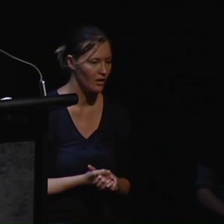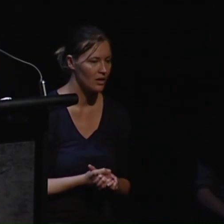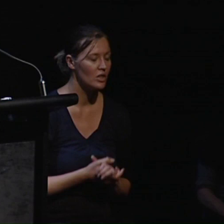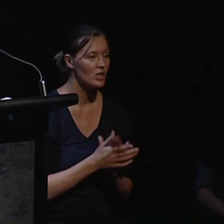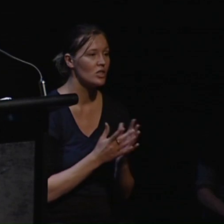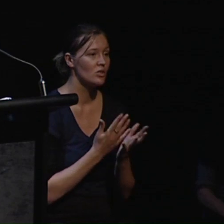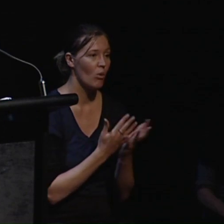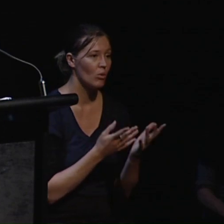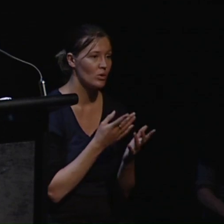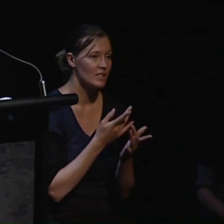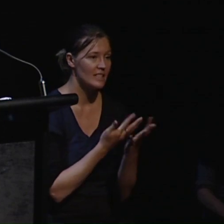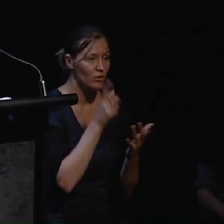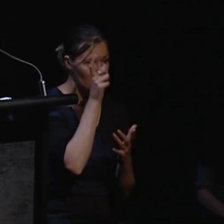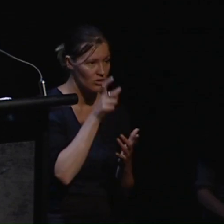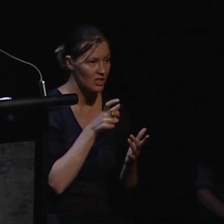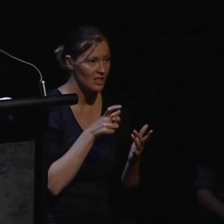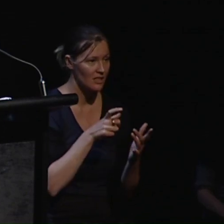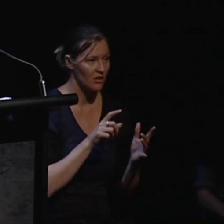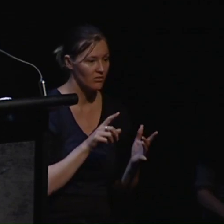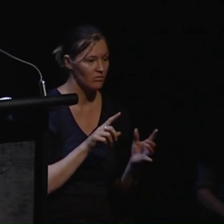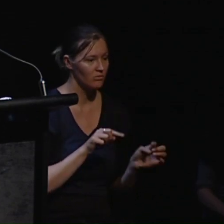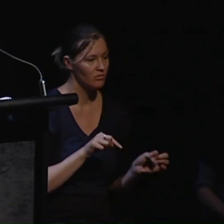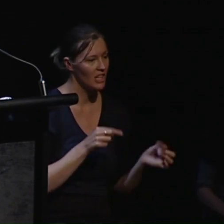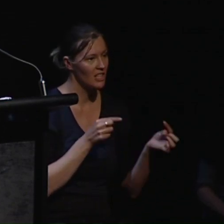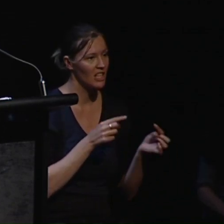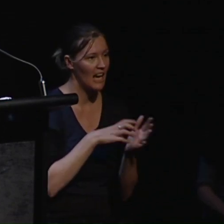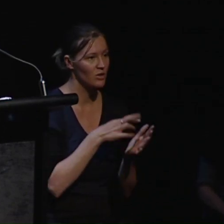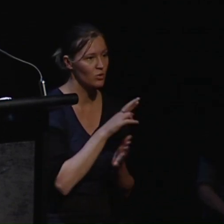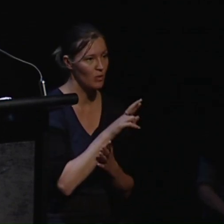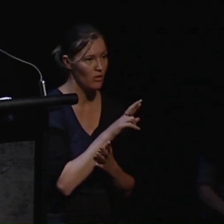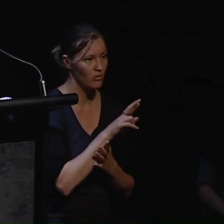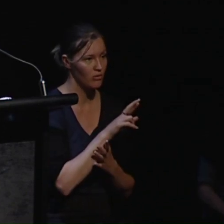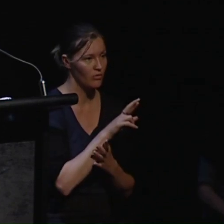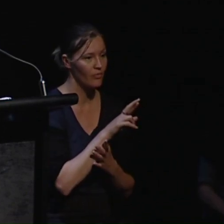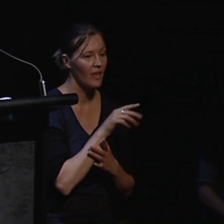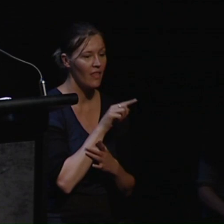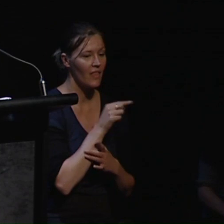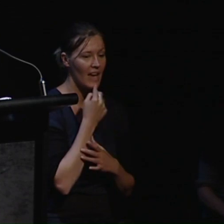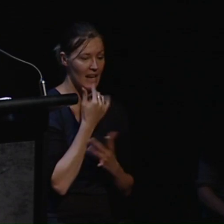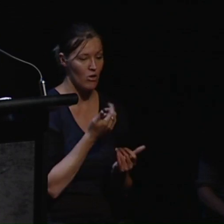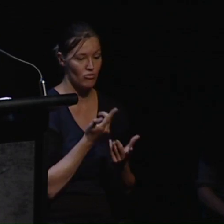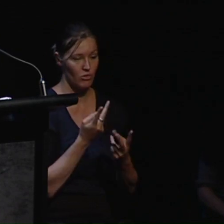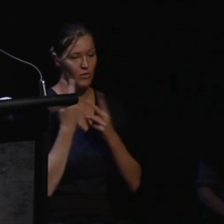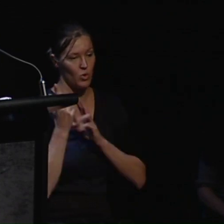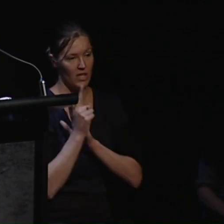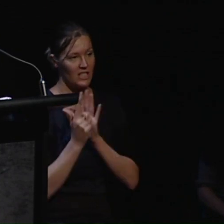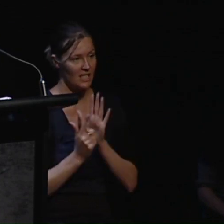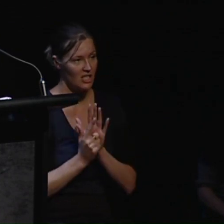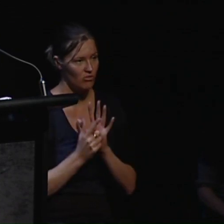countries in response to the challenge of Article 12 have begun to review their legislation that relates to